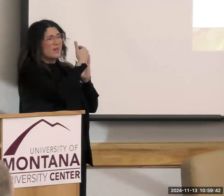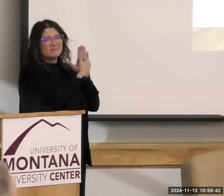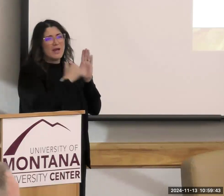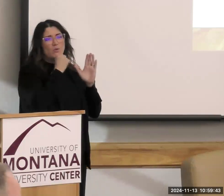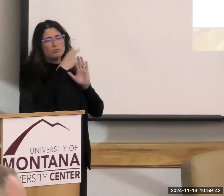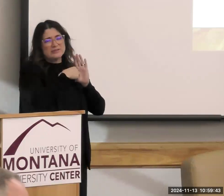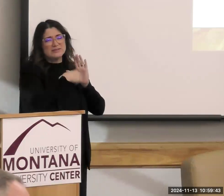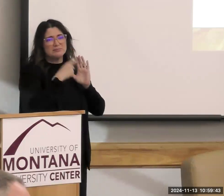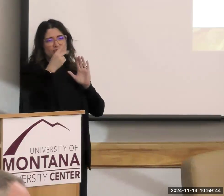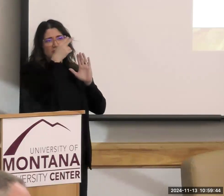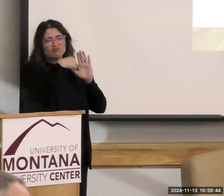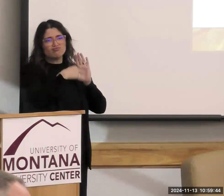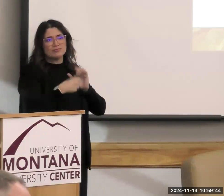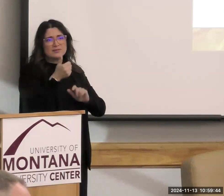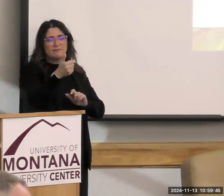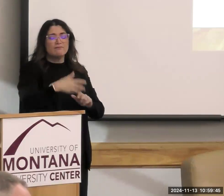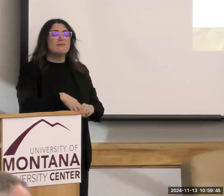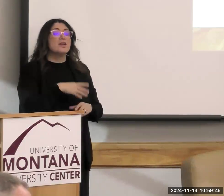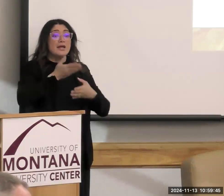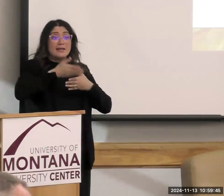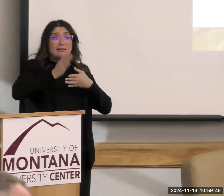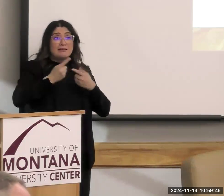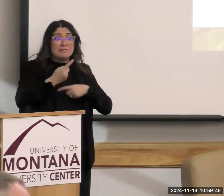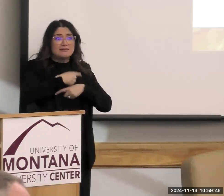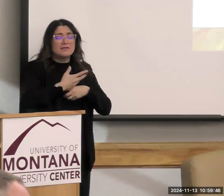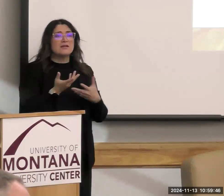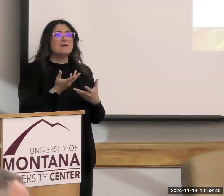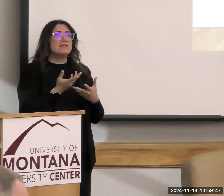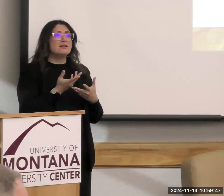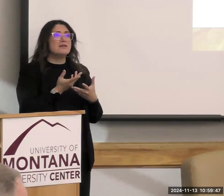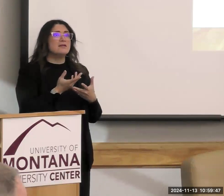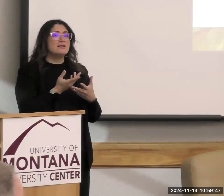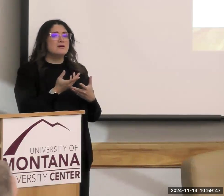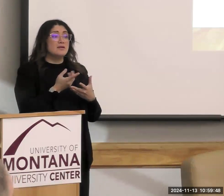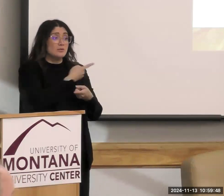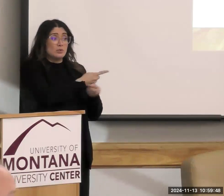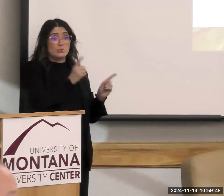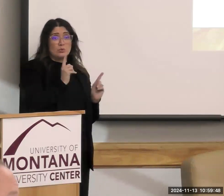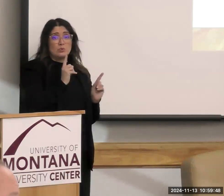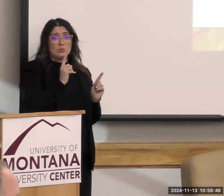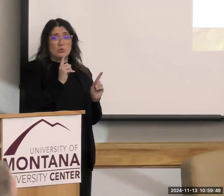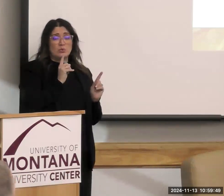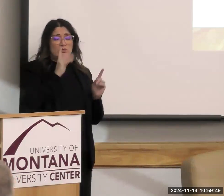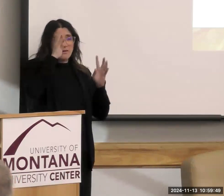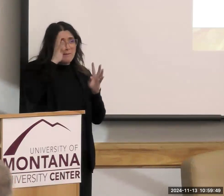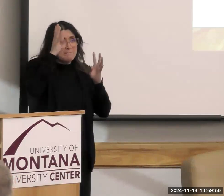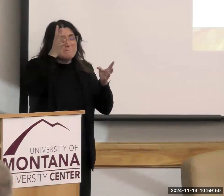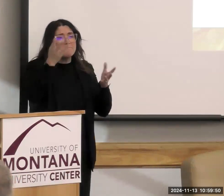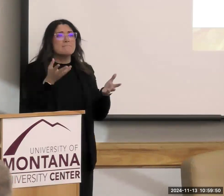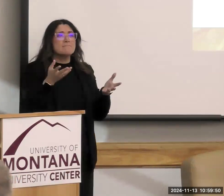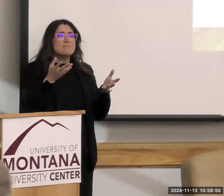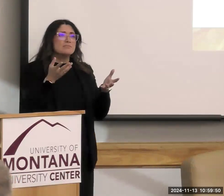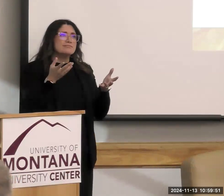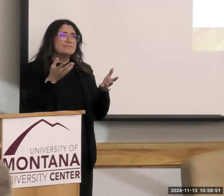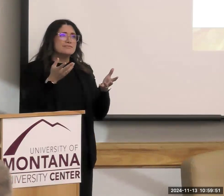read them for you. But at the end of the day, they came up with the kinds of things that